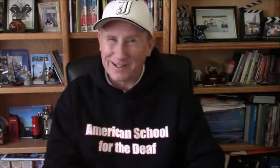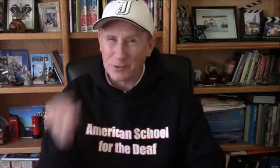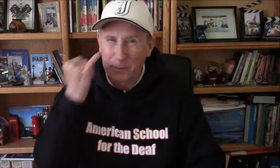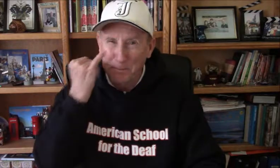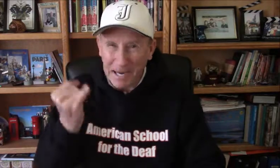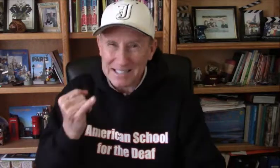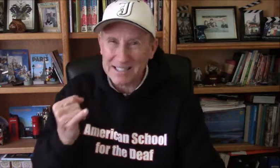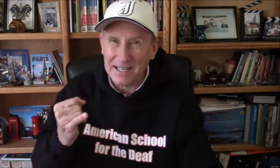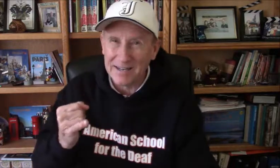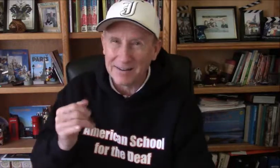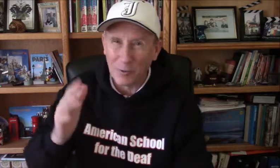At the point.